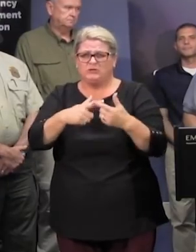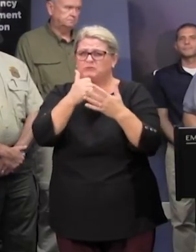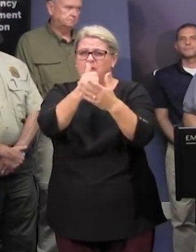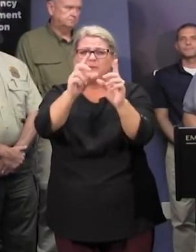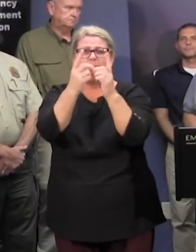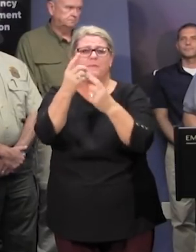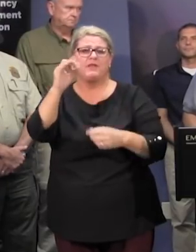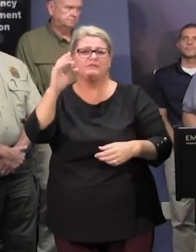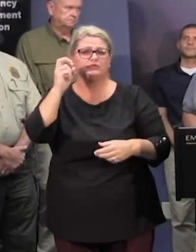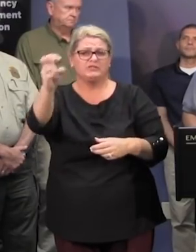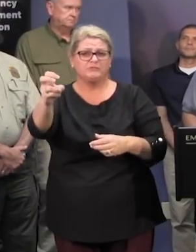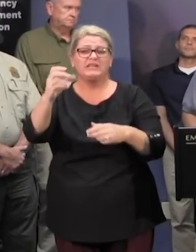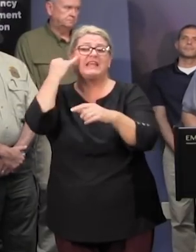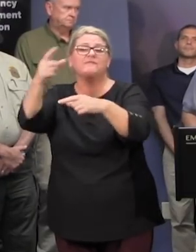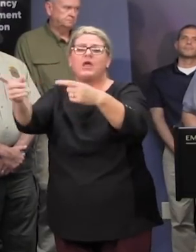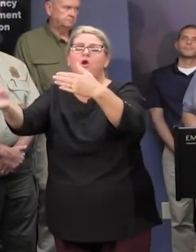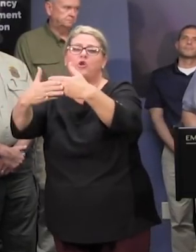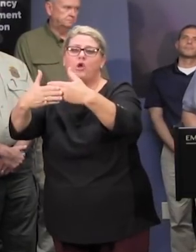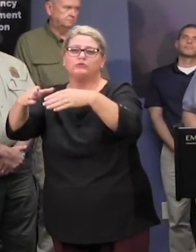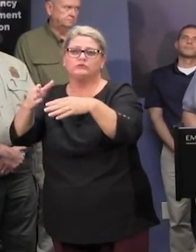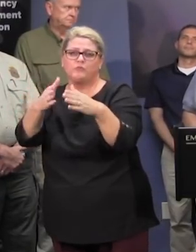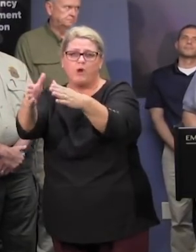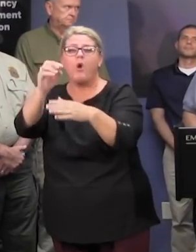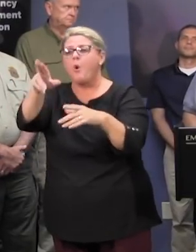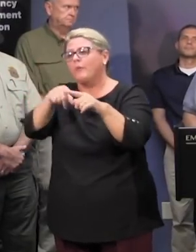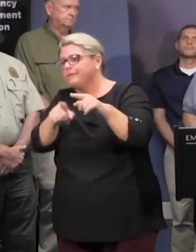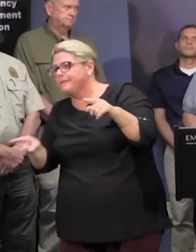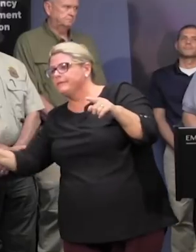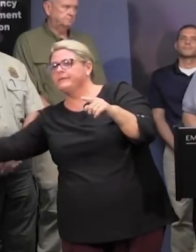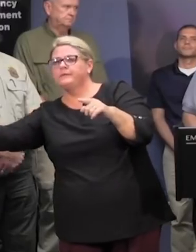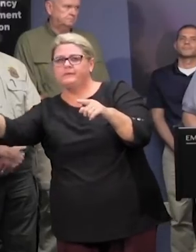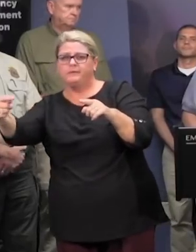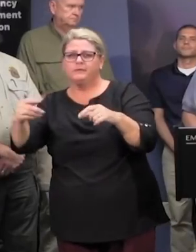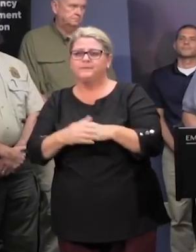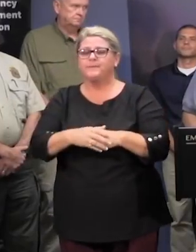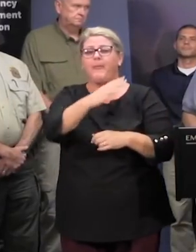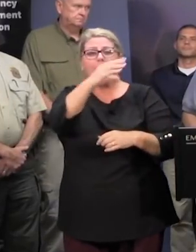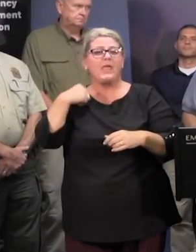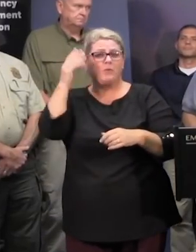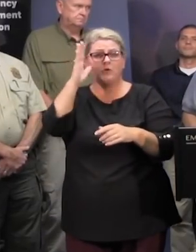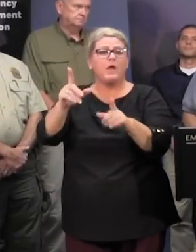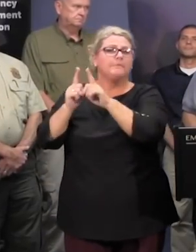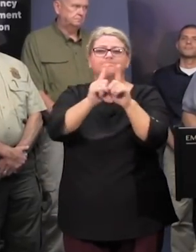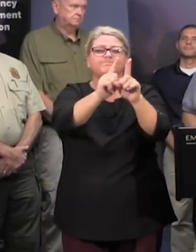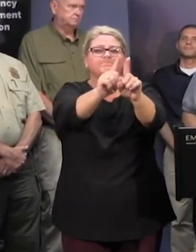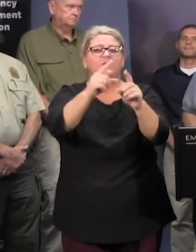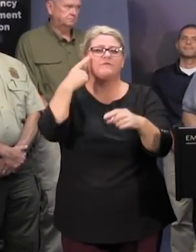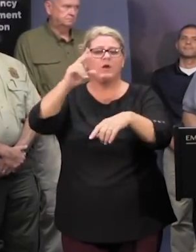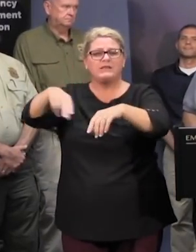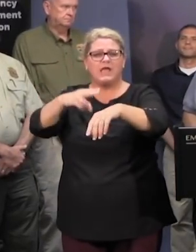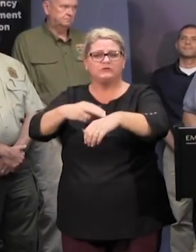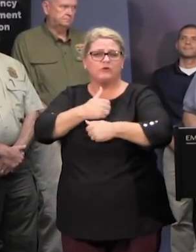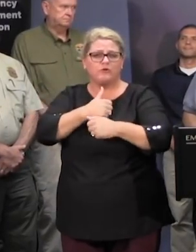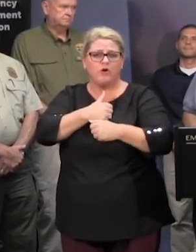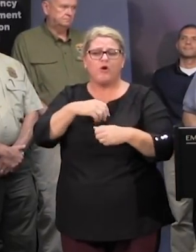with road closures and diversion routes we're in the process of providing escorts for the national guard department of